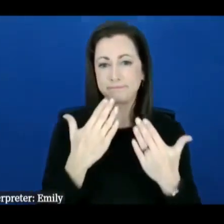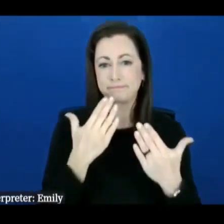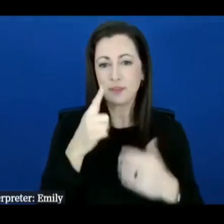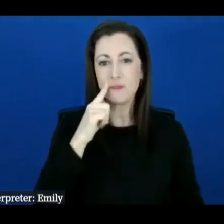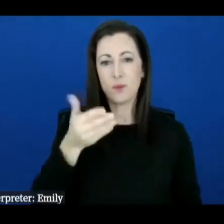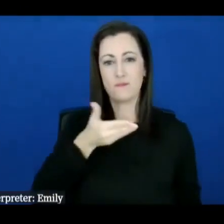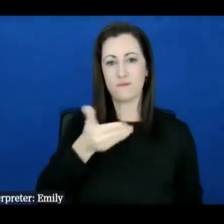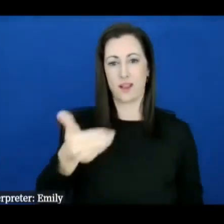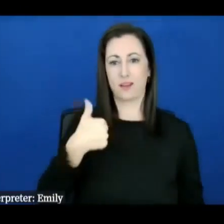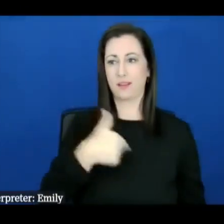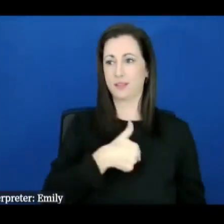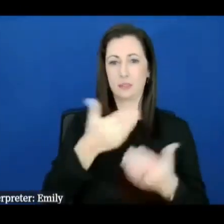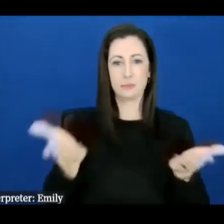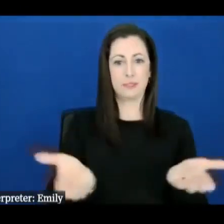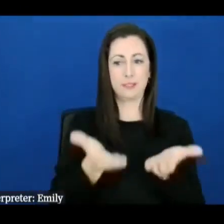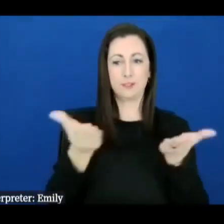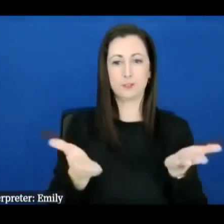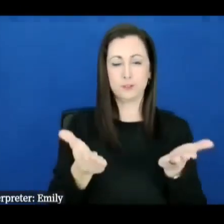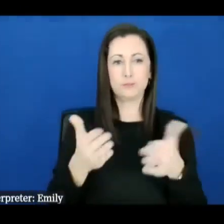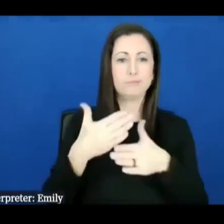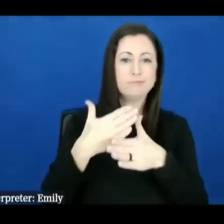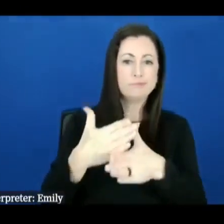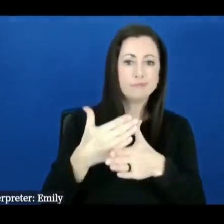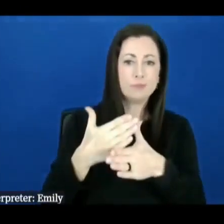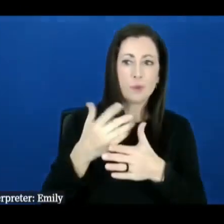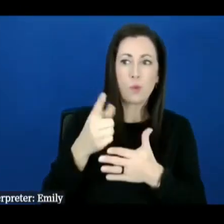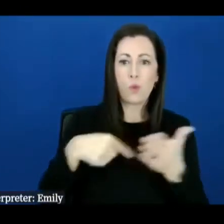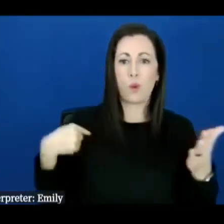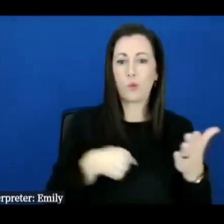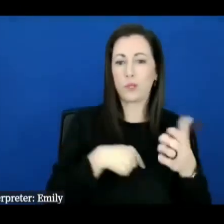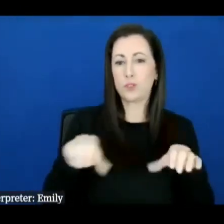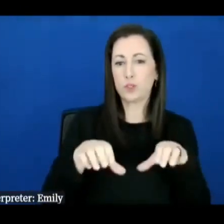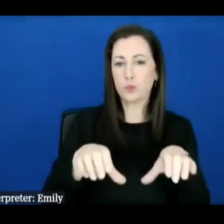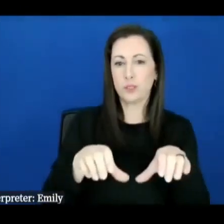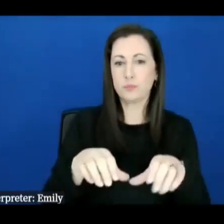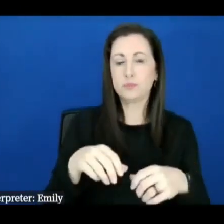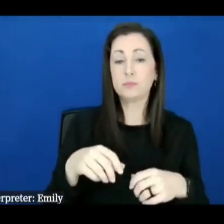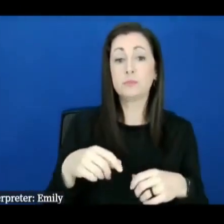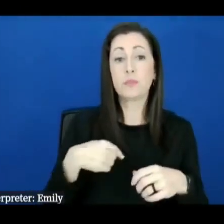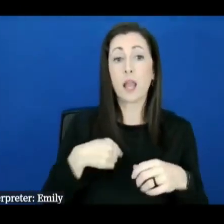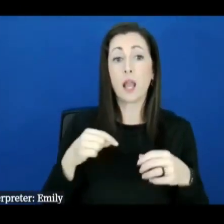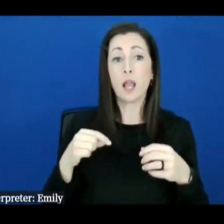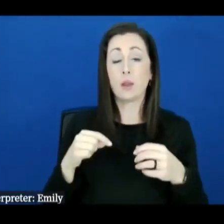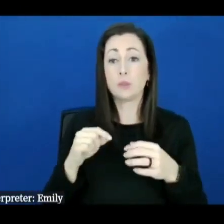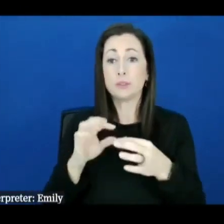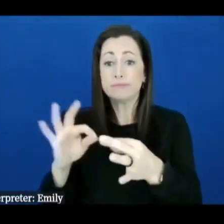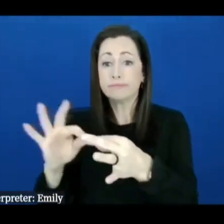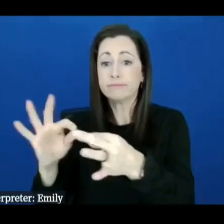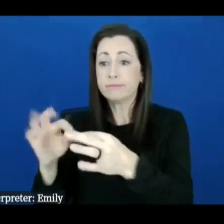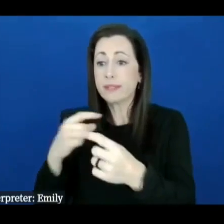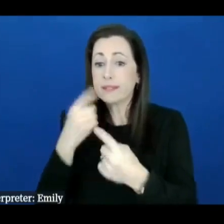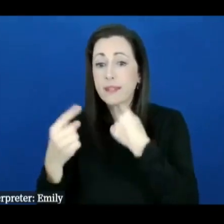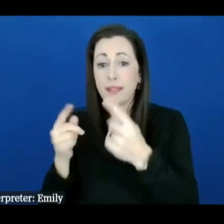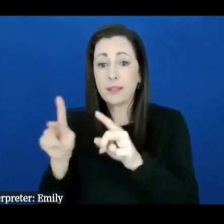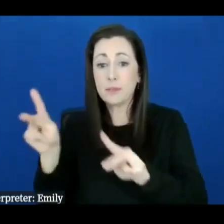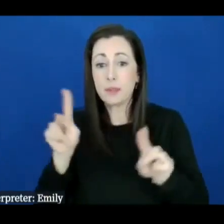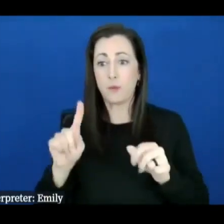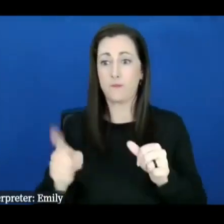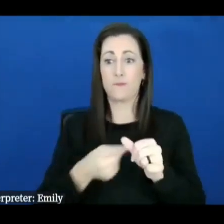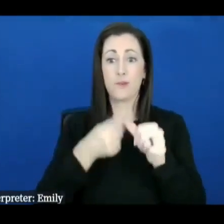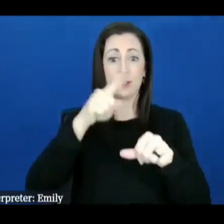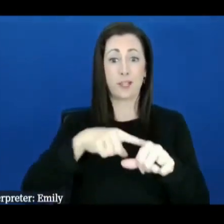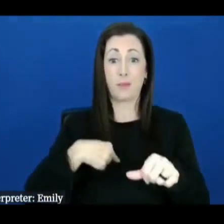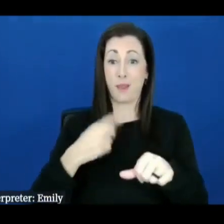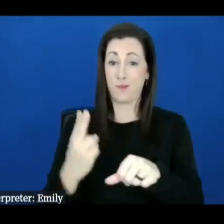us into the space to share what bounty and soul is doing um i was mentioning to folks that this is the first time i've had makeup on